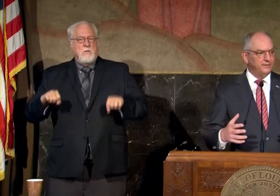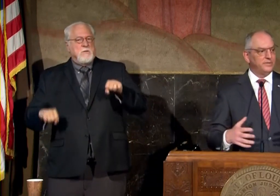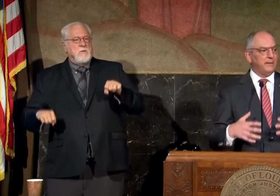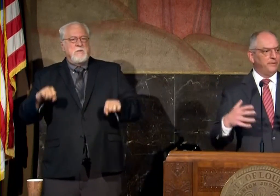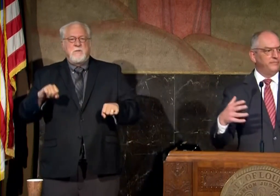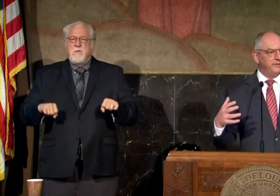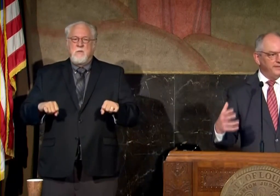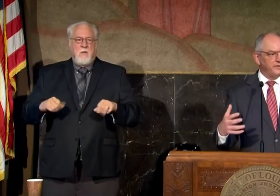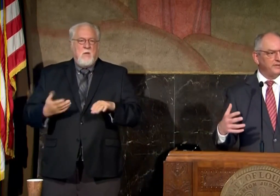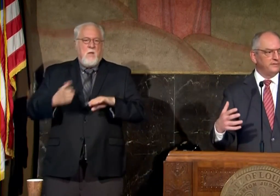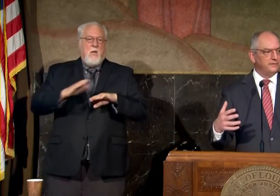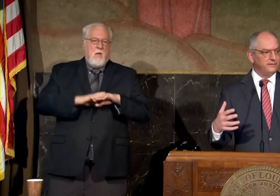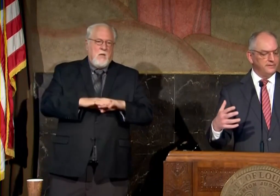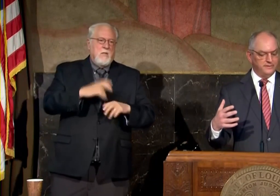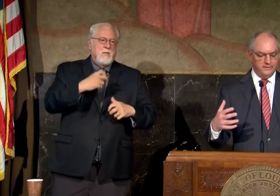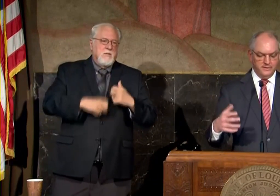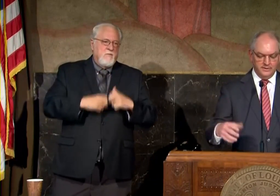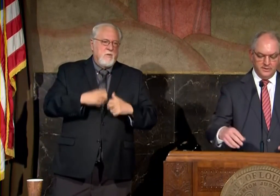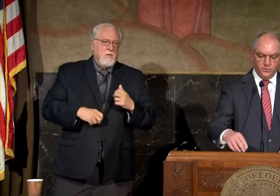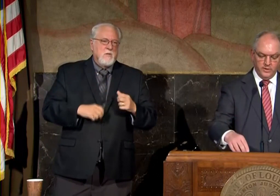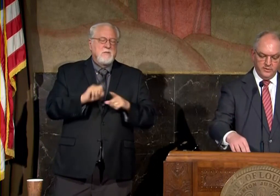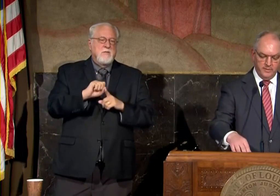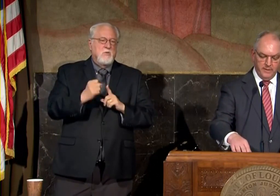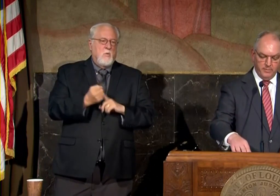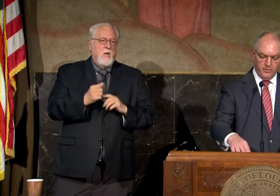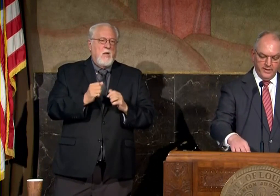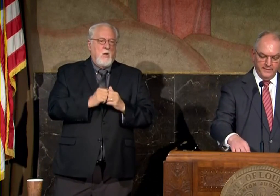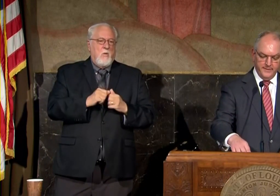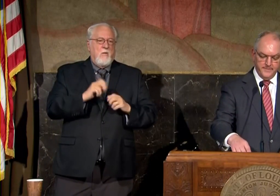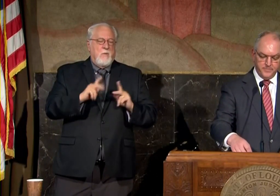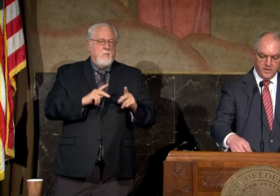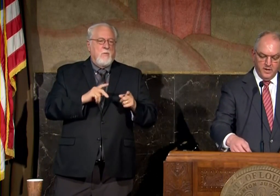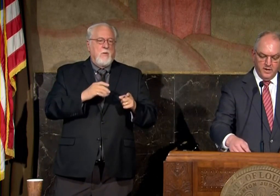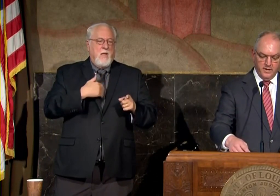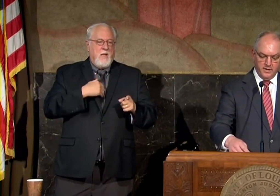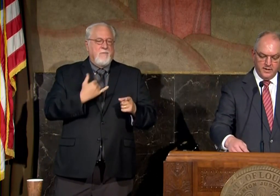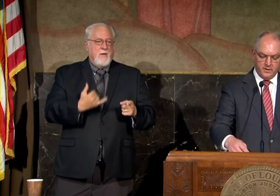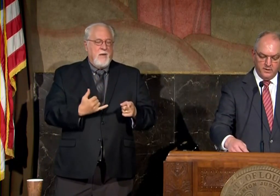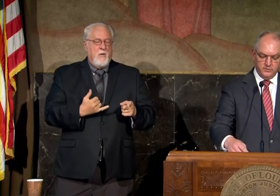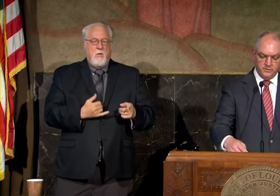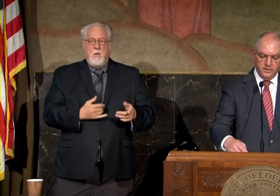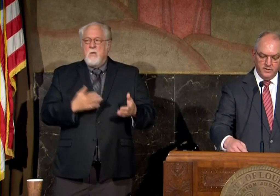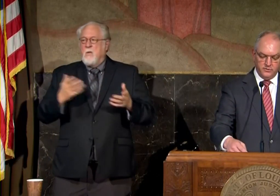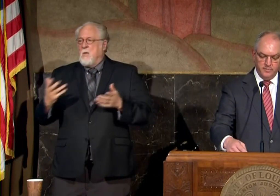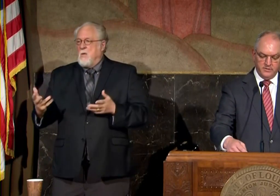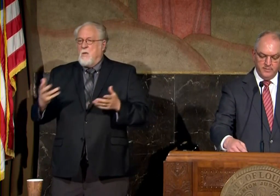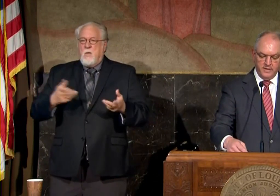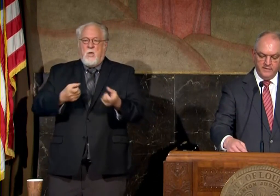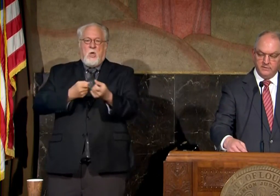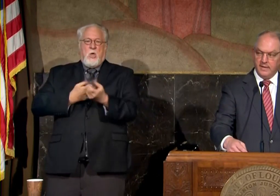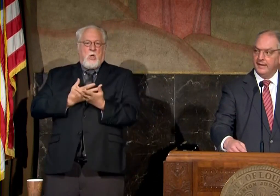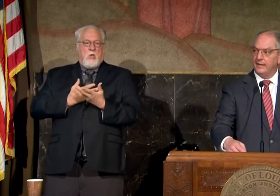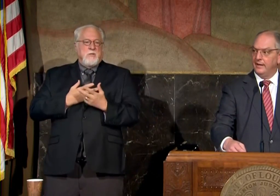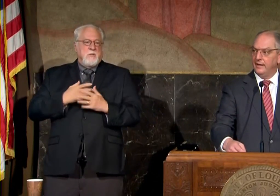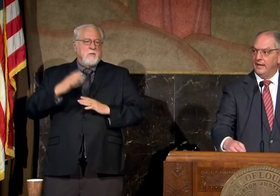on top of the difficult situation that people are in uh causes a tremendous amount of anxiety and i